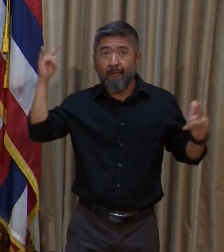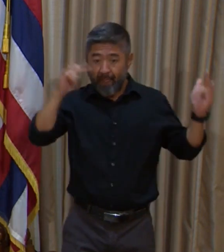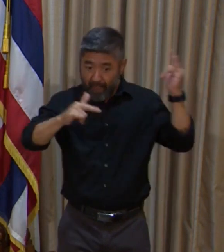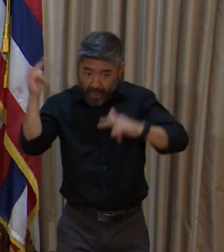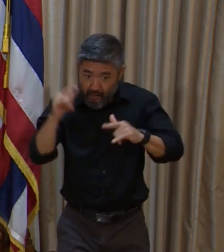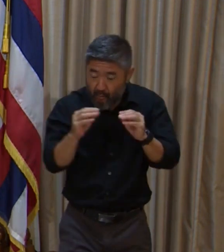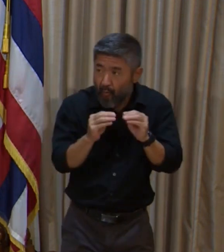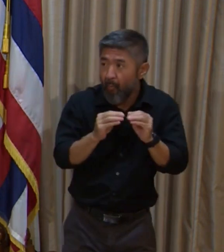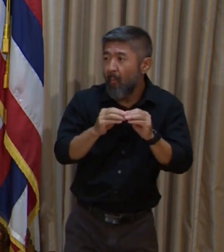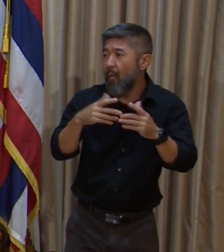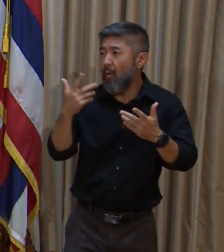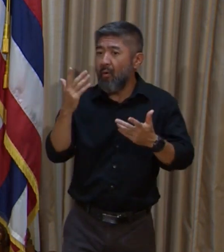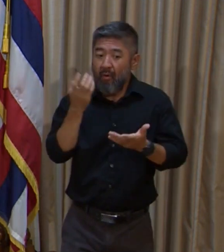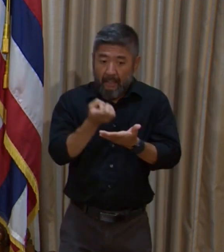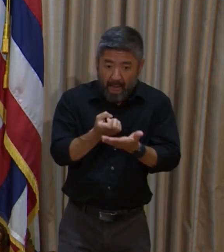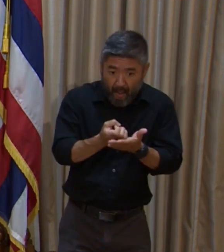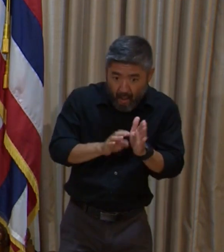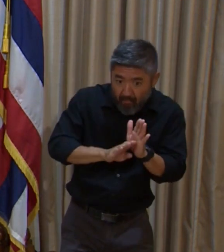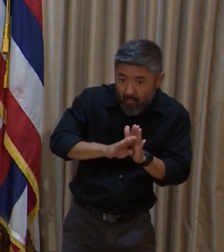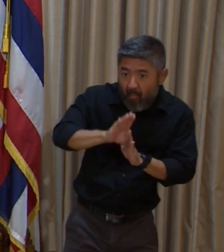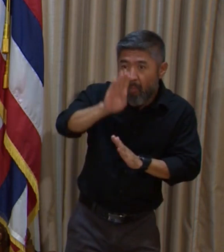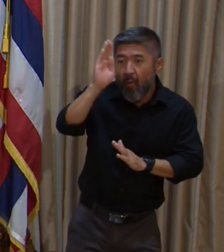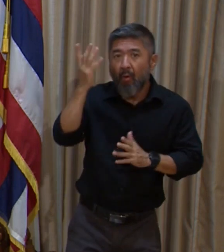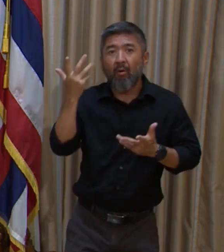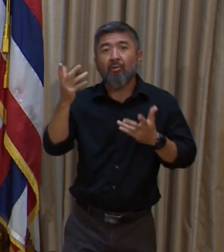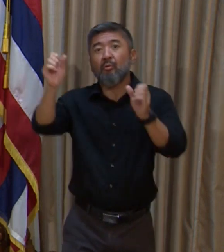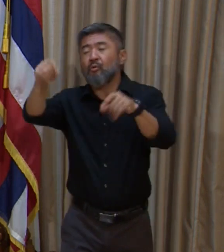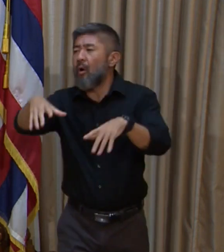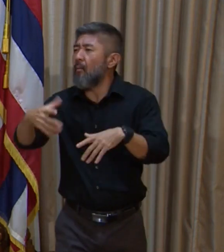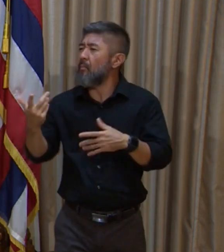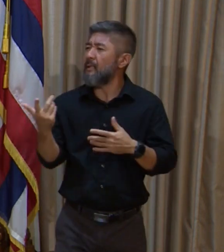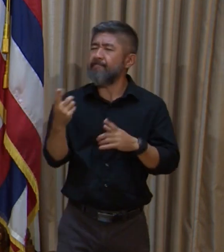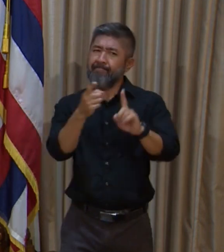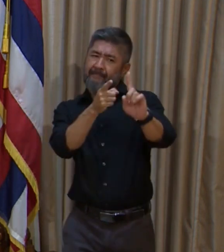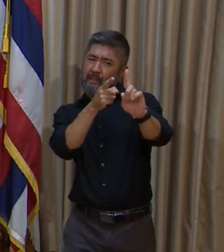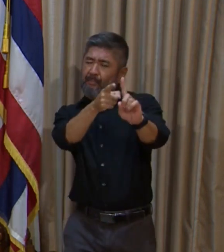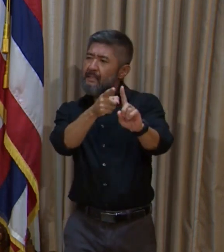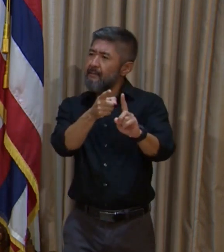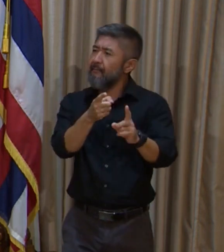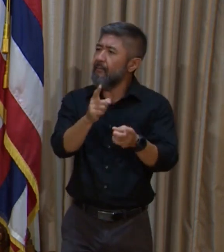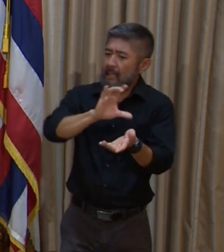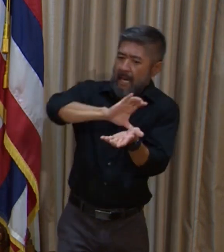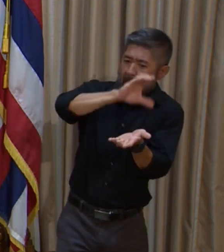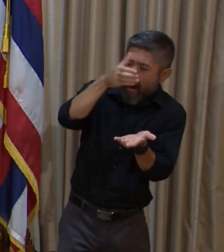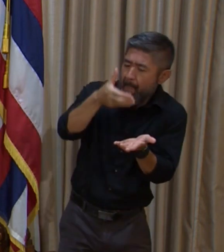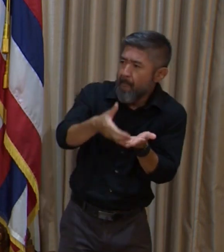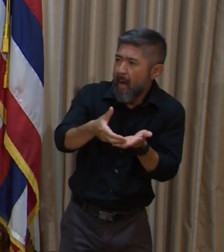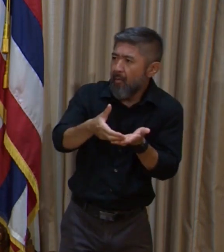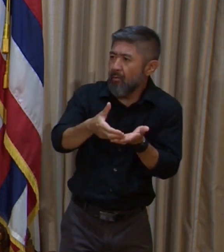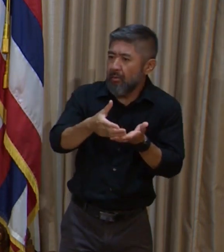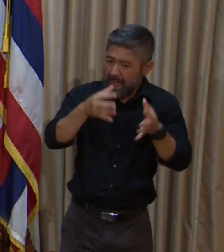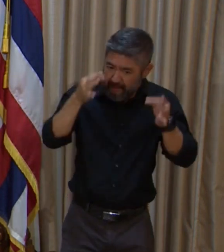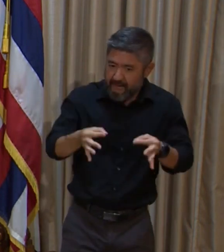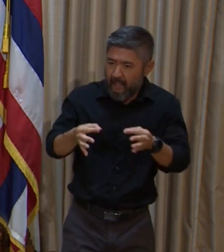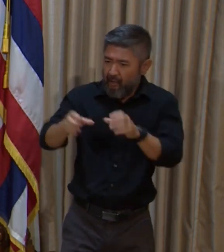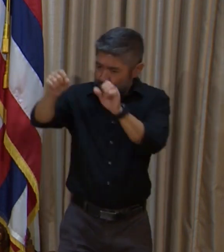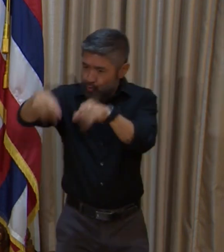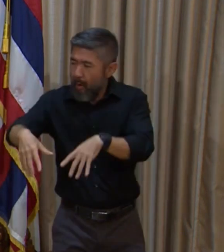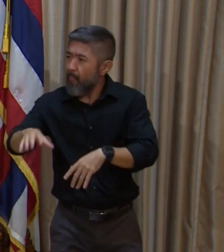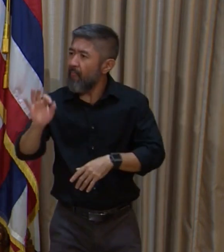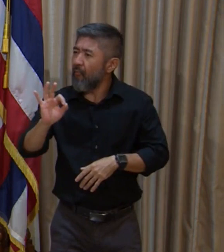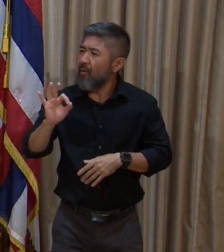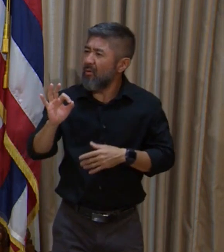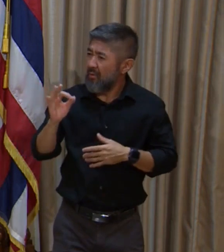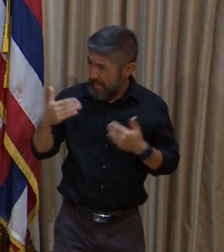coming in that way, but is there a certain dollar amount that you're using as a baseline for that where we could get rid of the furloughs? No, I mean, we